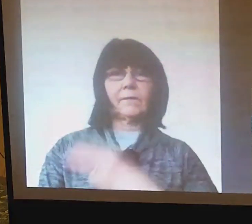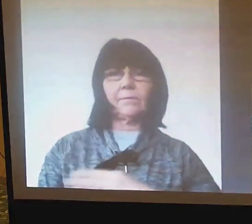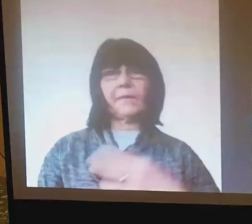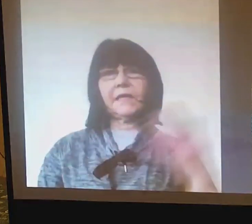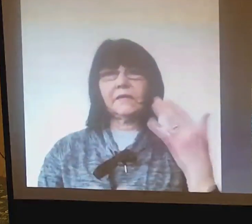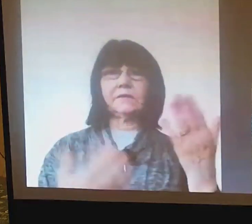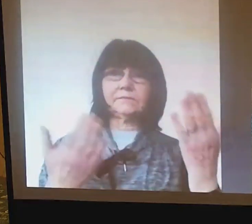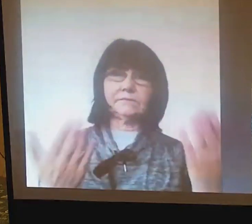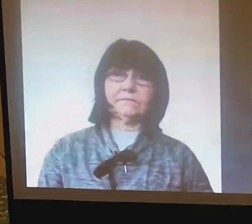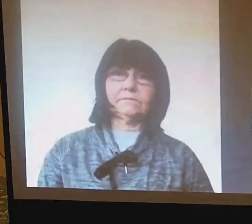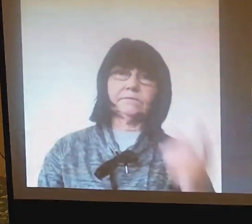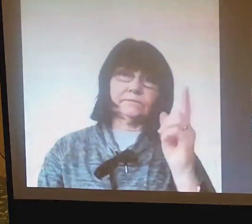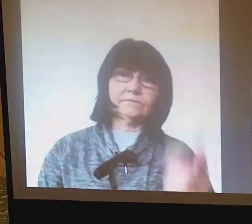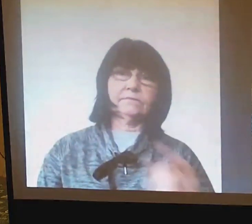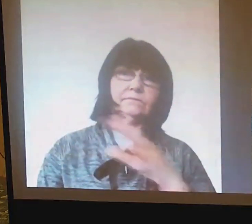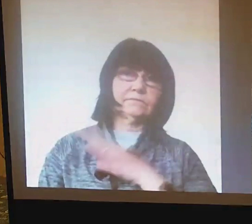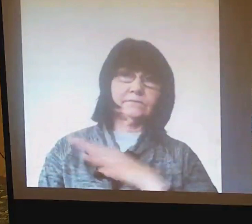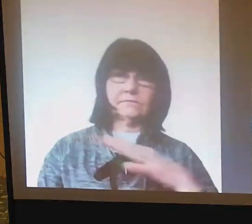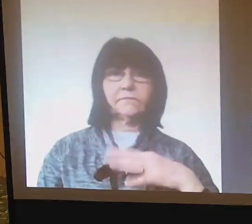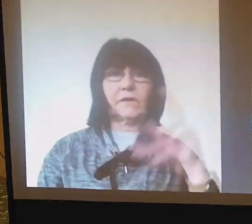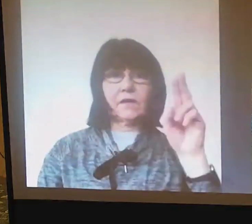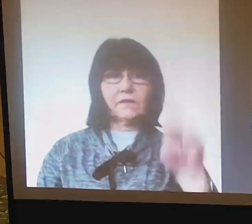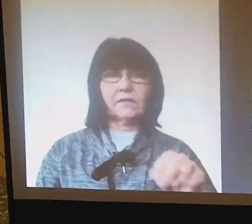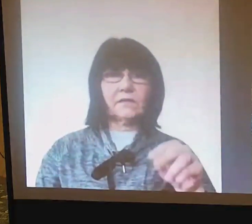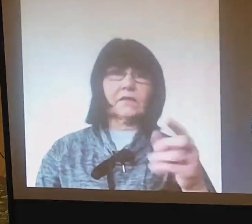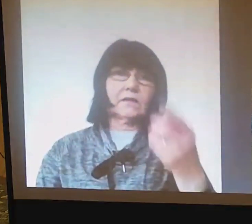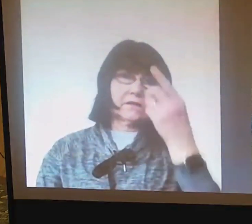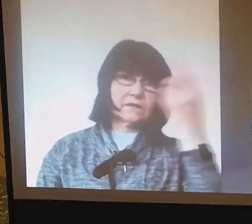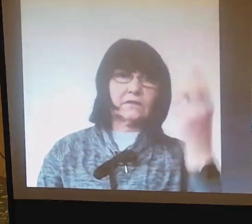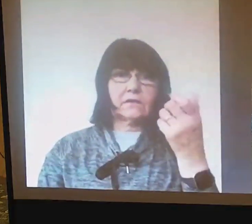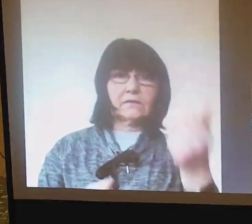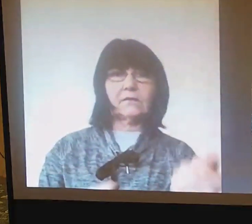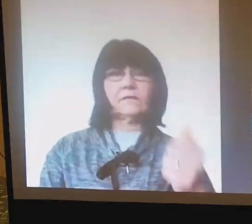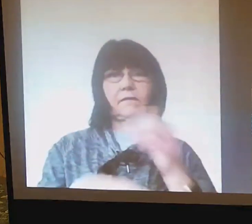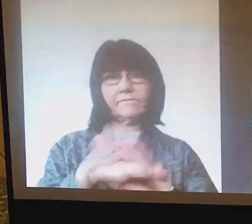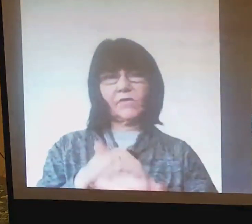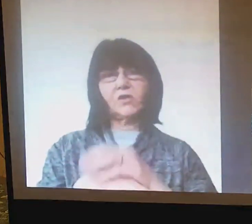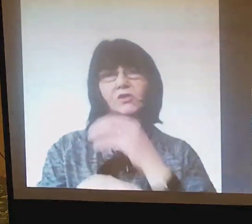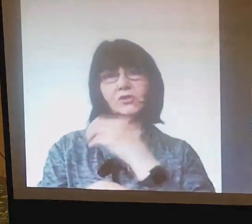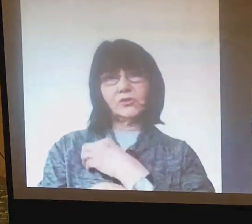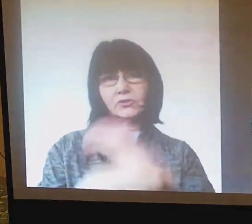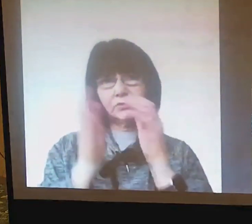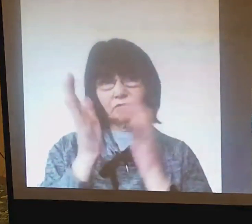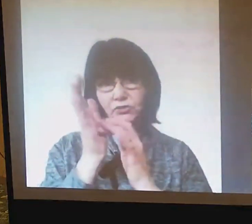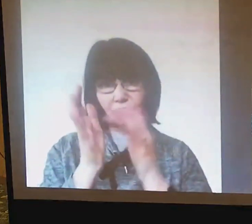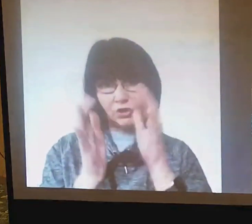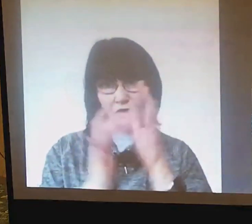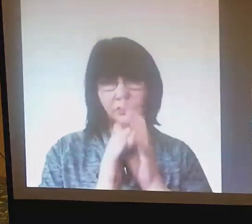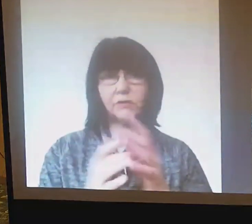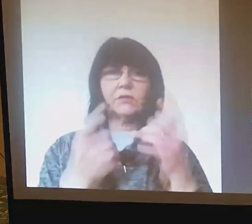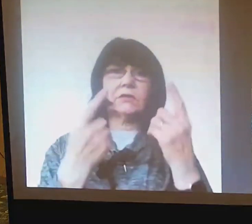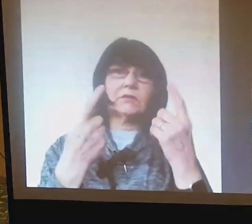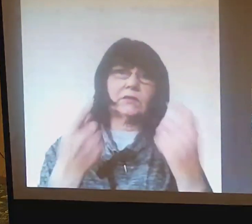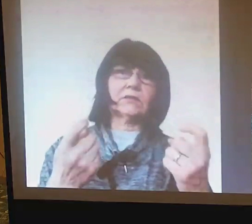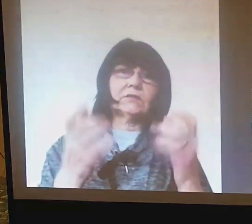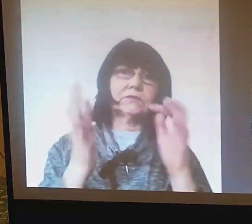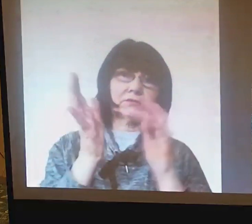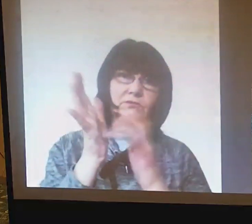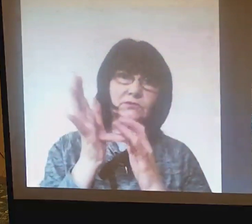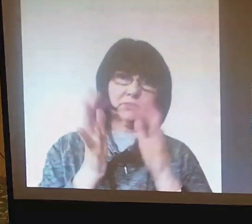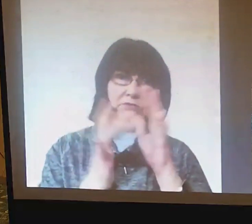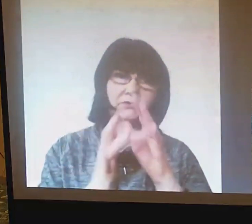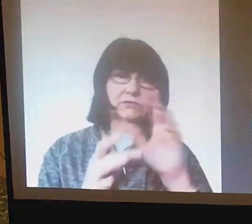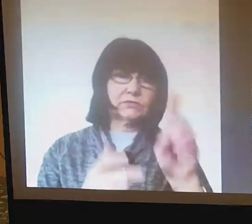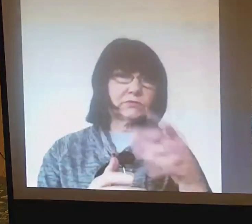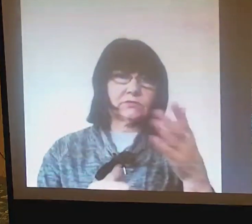Simon must have felt pleased now that he could be a